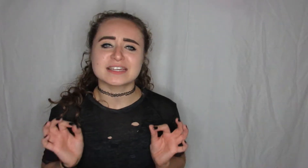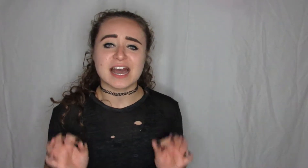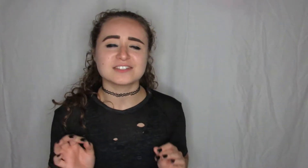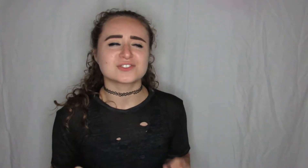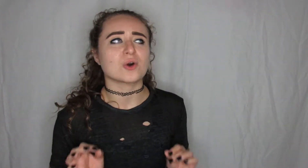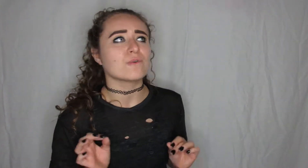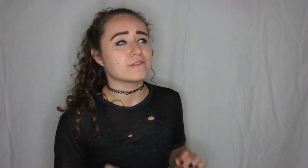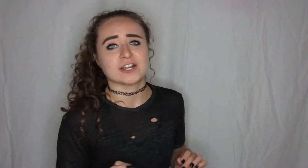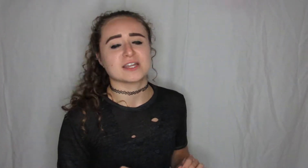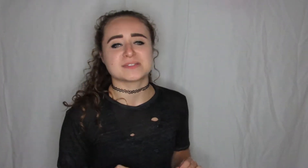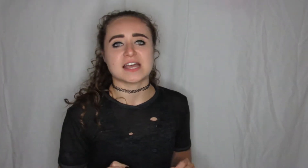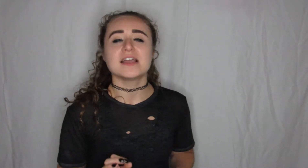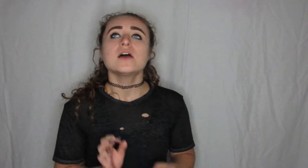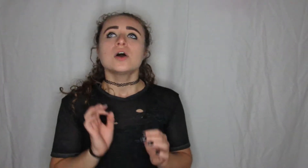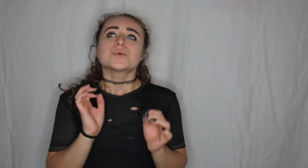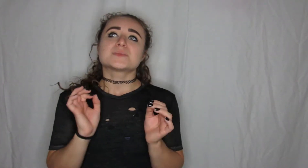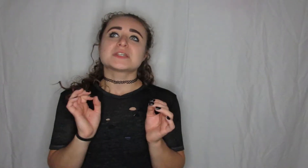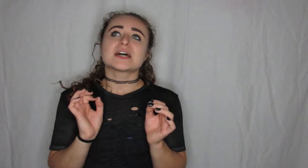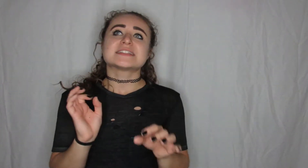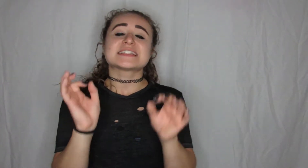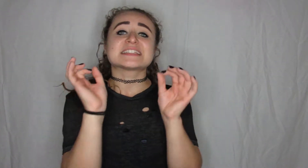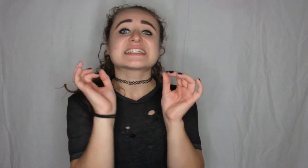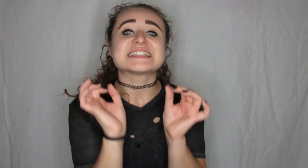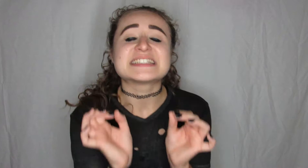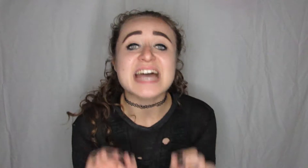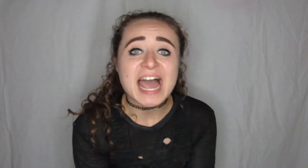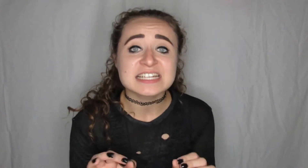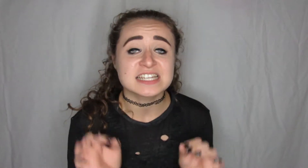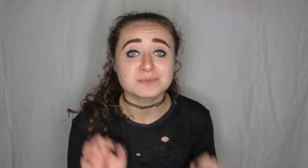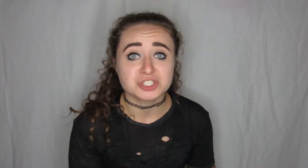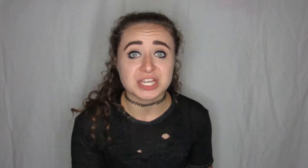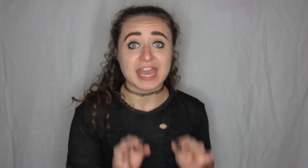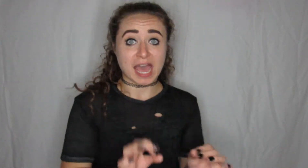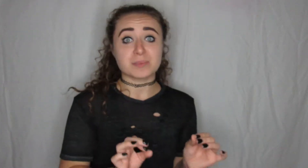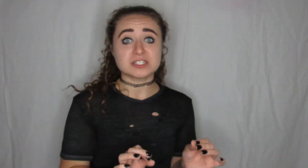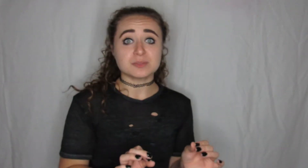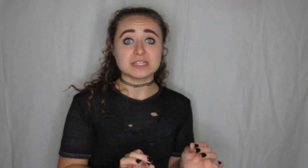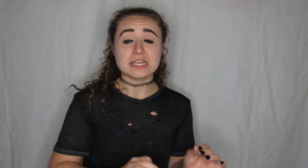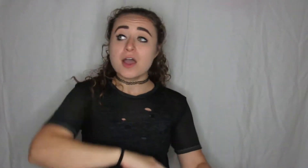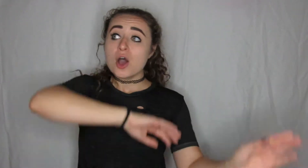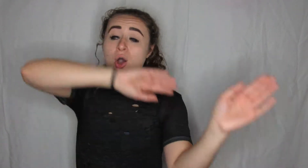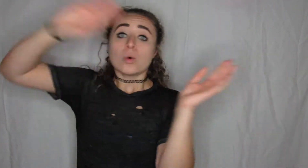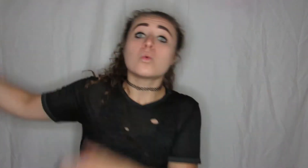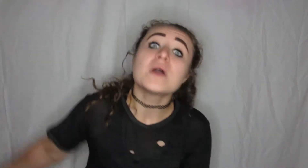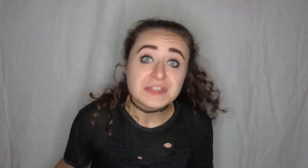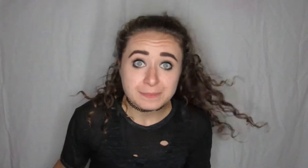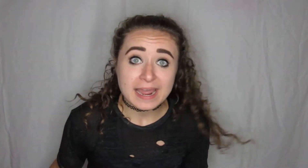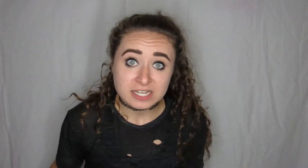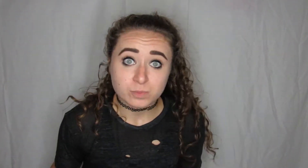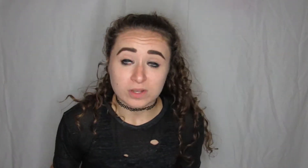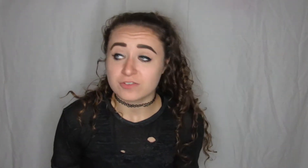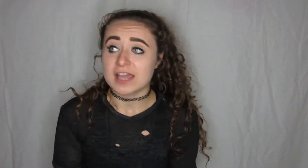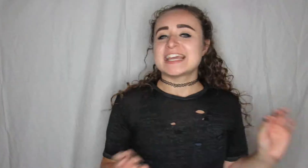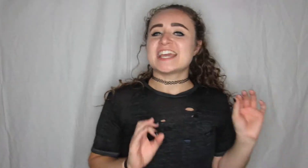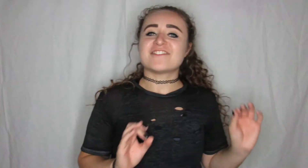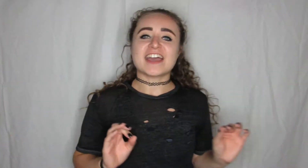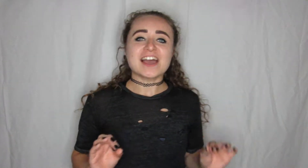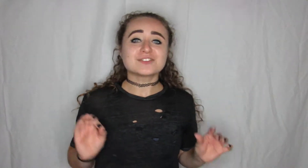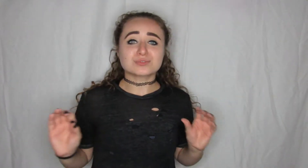got so very upset was because this exact same shit happened to me with my ex-boyfriend if I have to